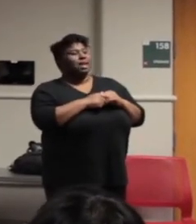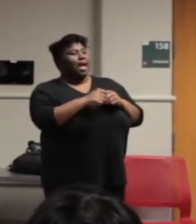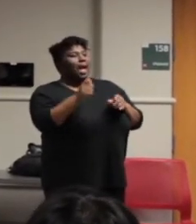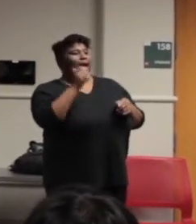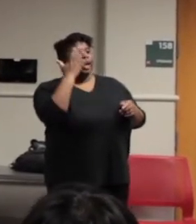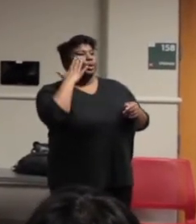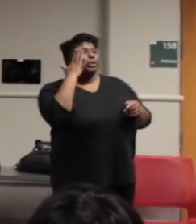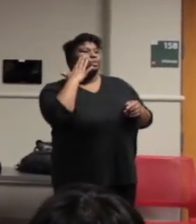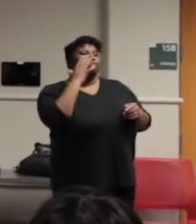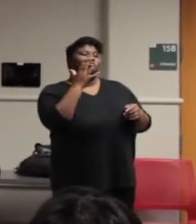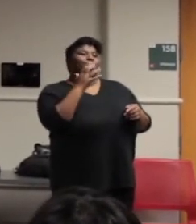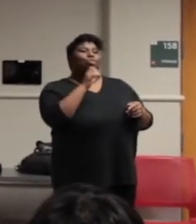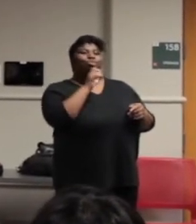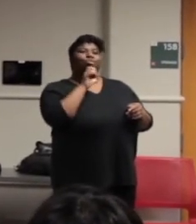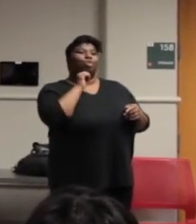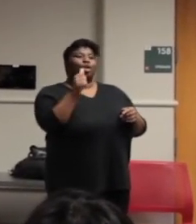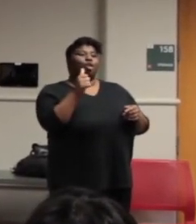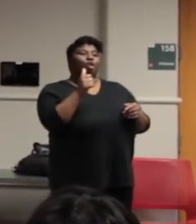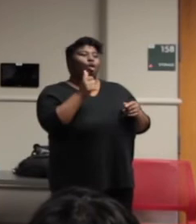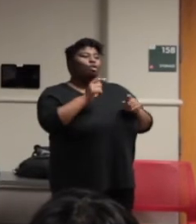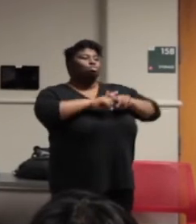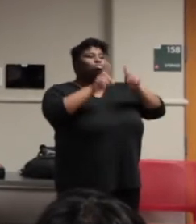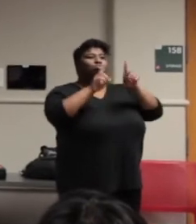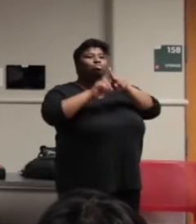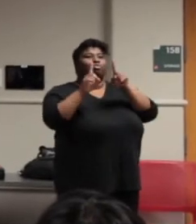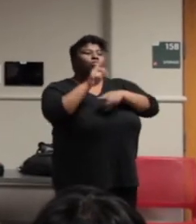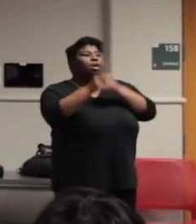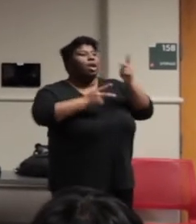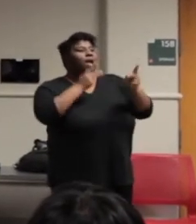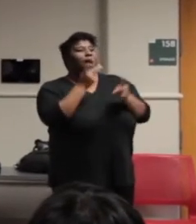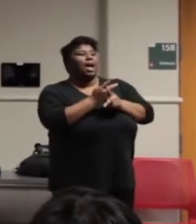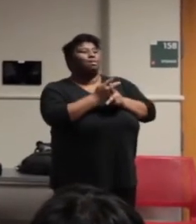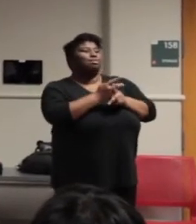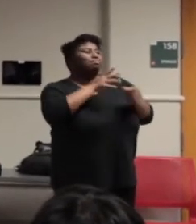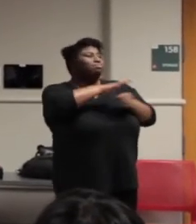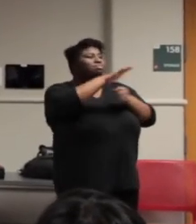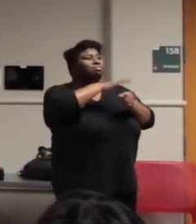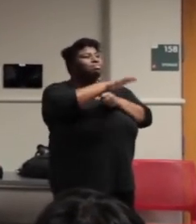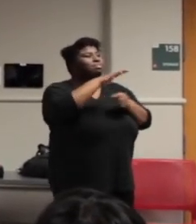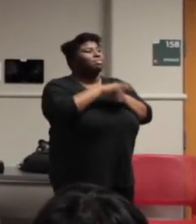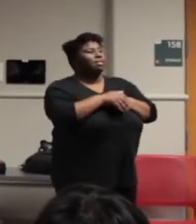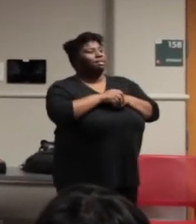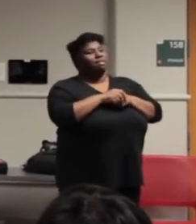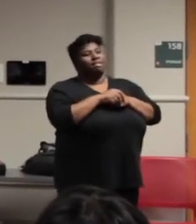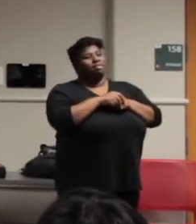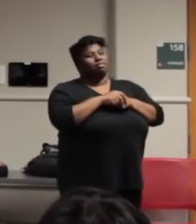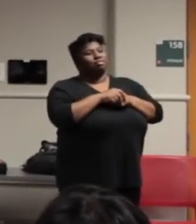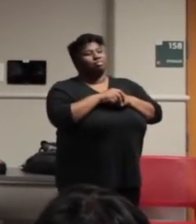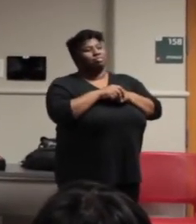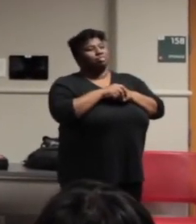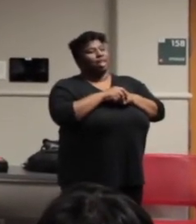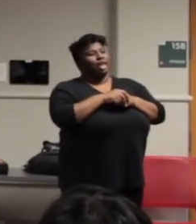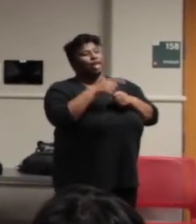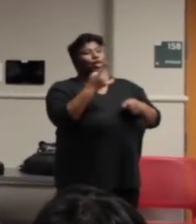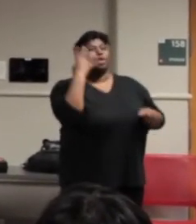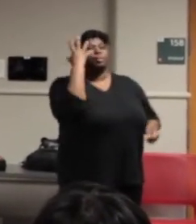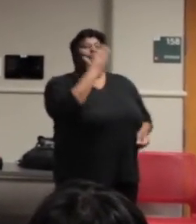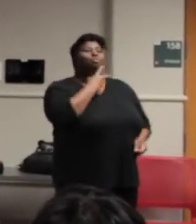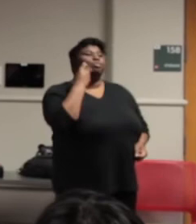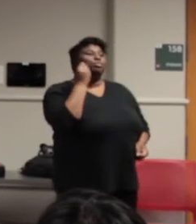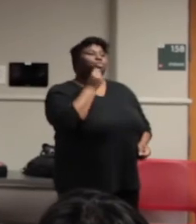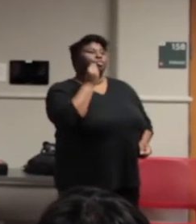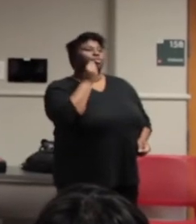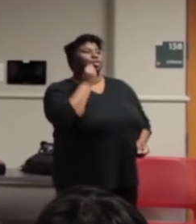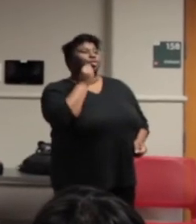combination would suffice. Flowers bunched and clipped and gathered were not flowers. They were captive, and your liberal beauty lived more like